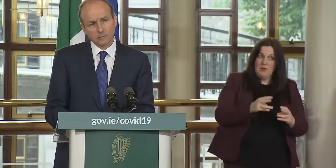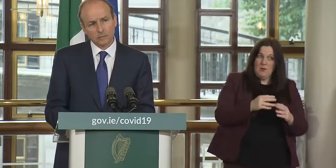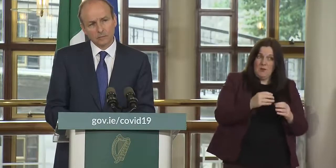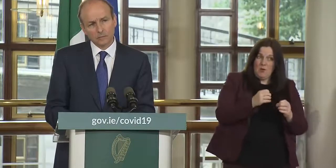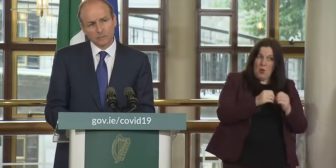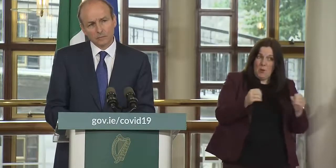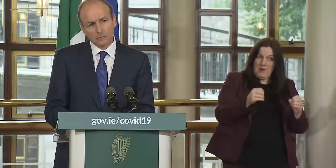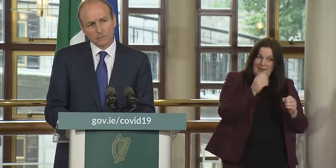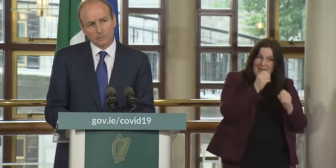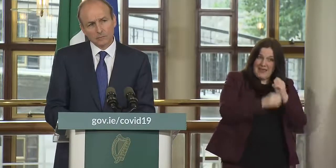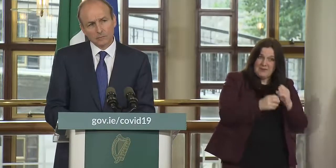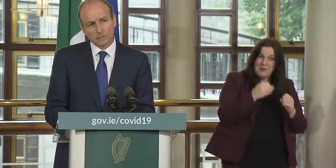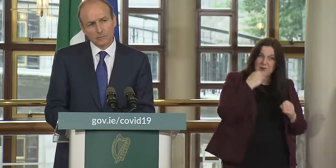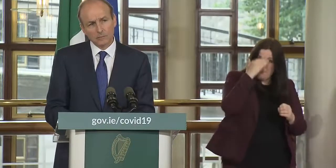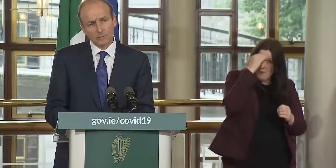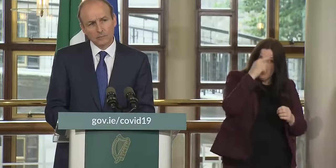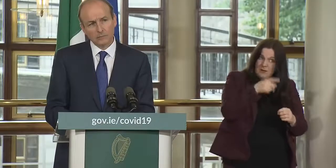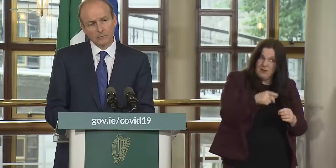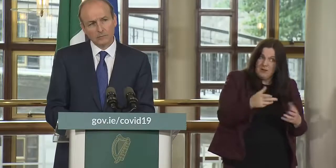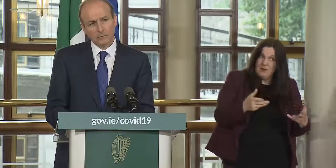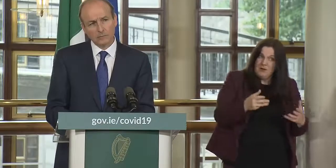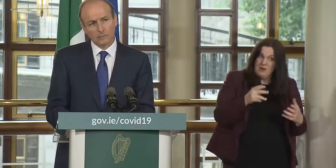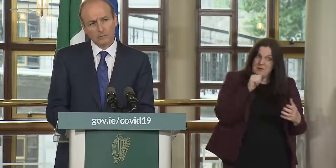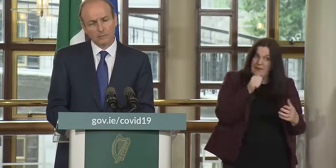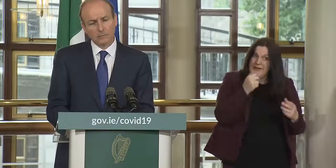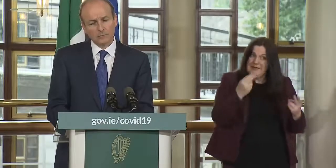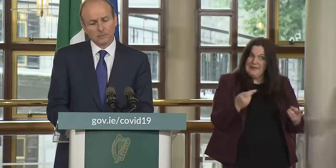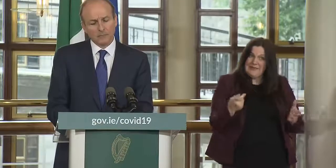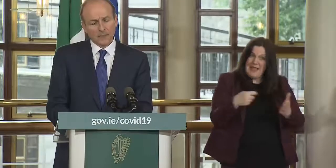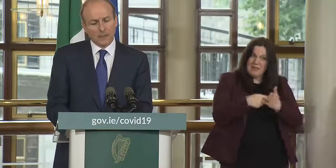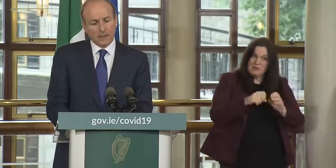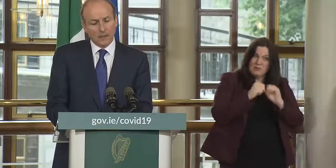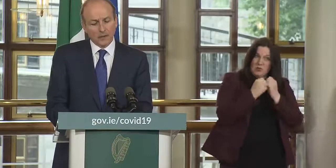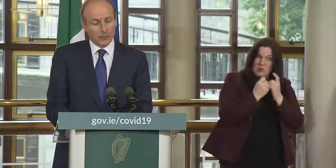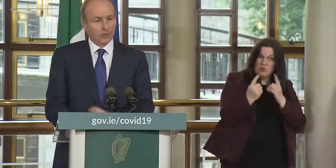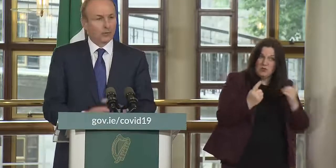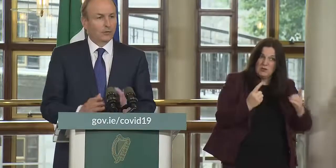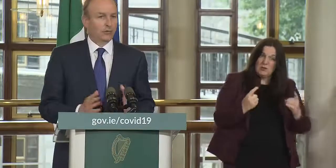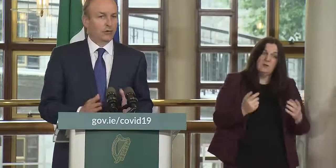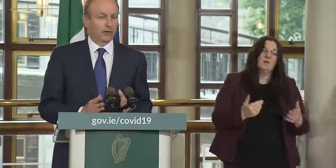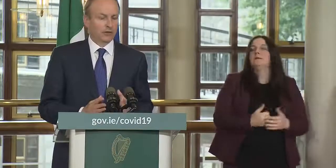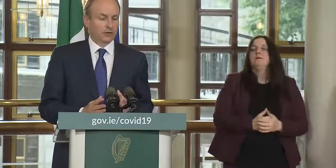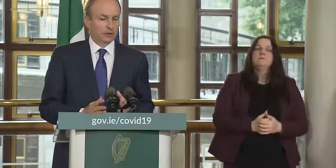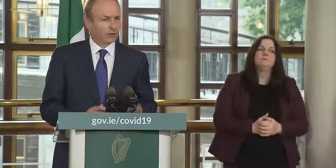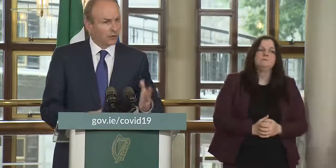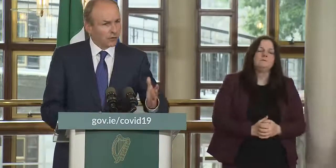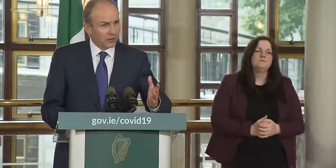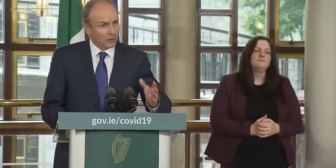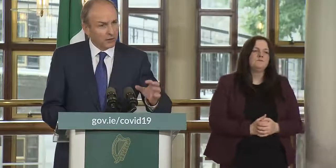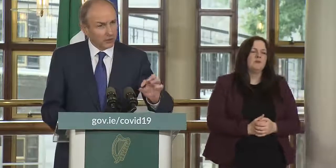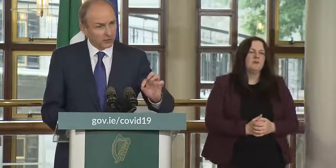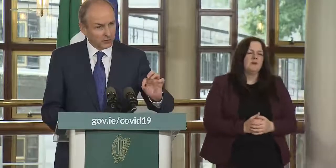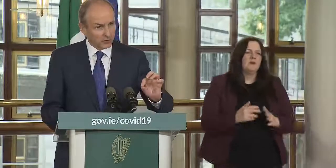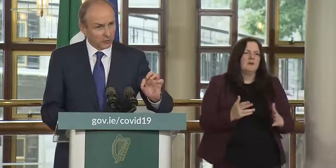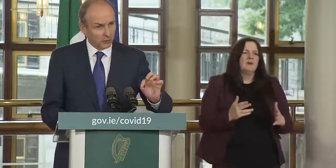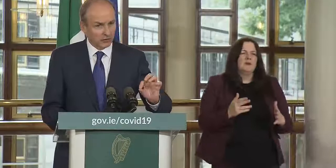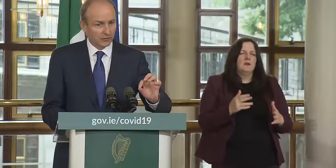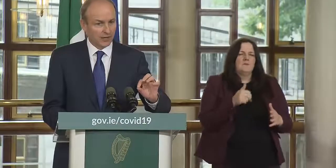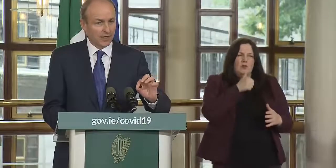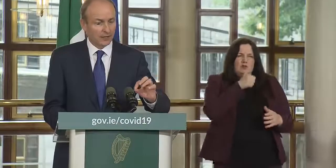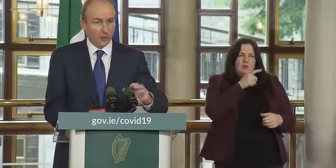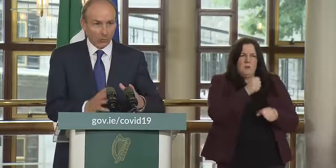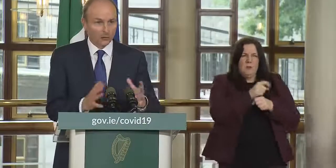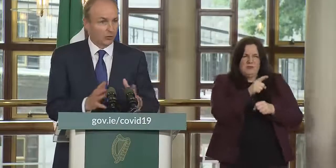end of summer in the way that we always knew them without any extra precautions or social distancing or two things and in terms of the